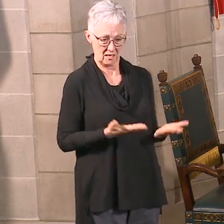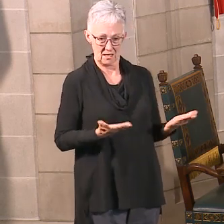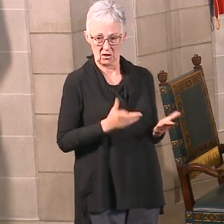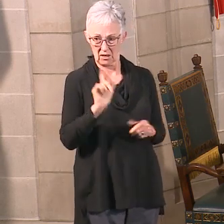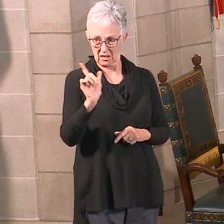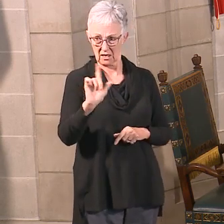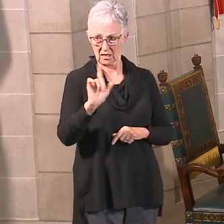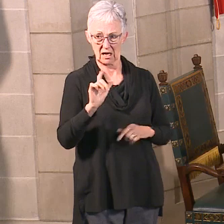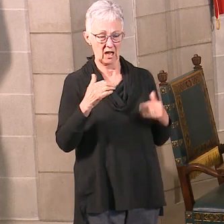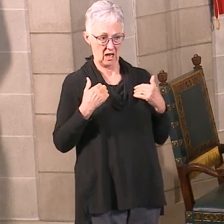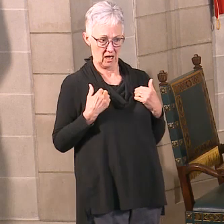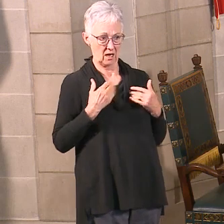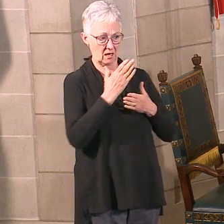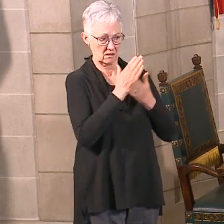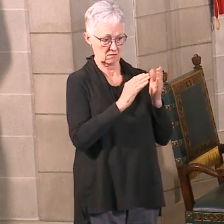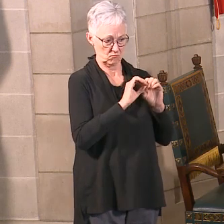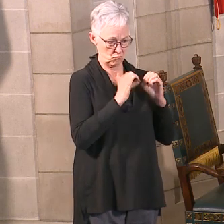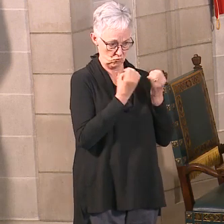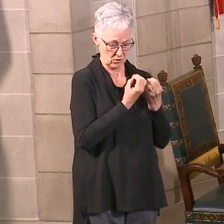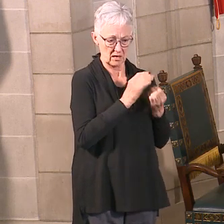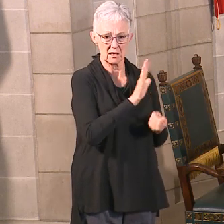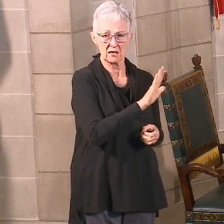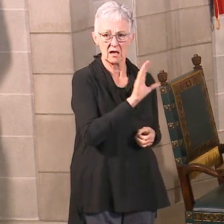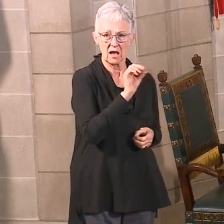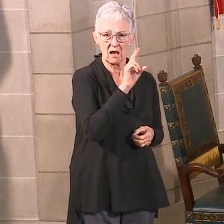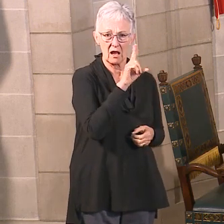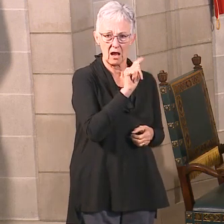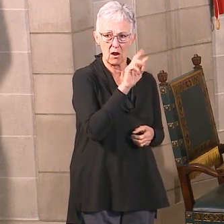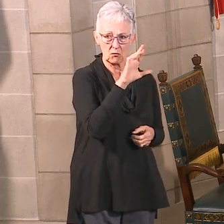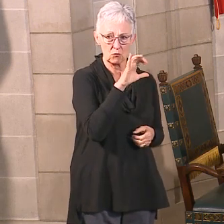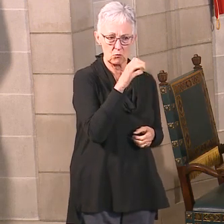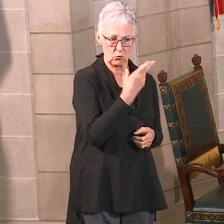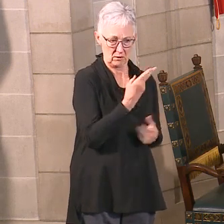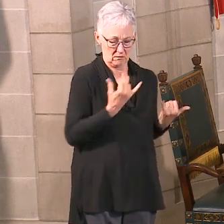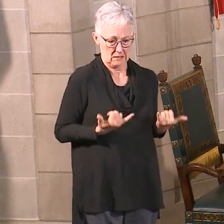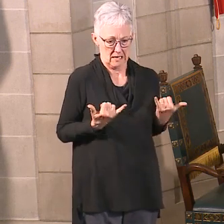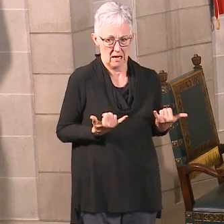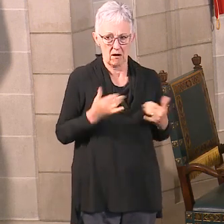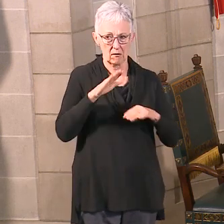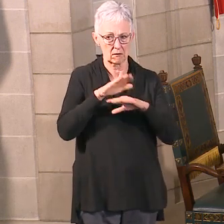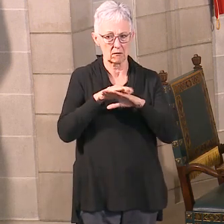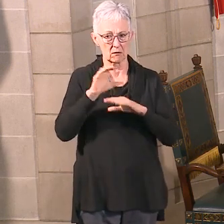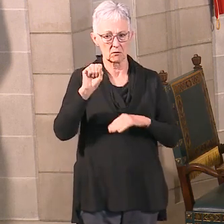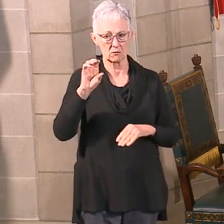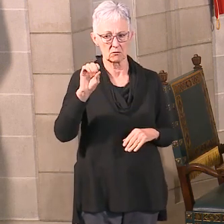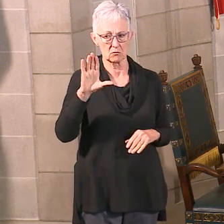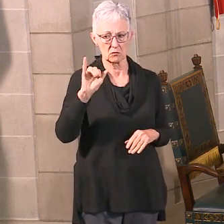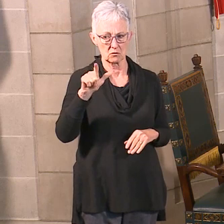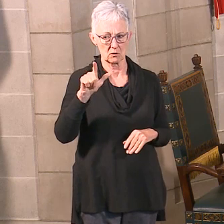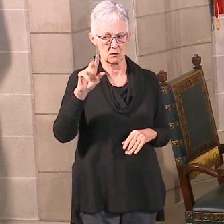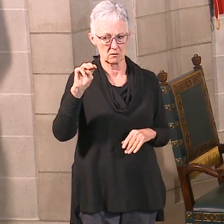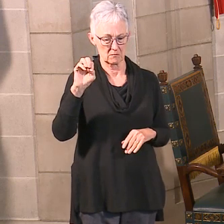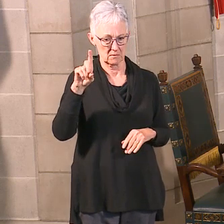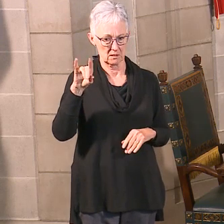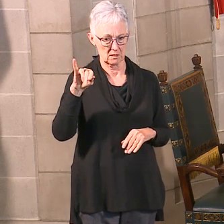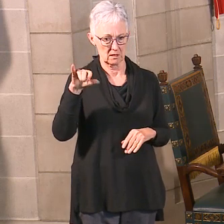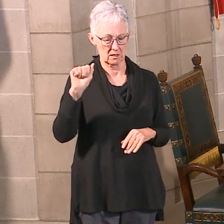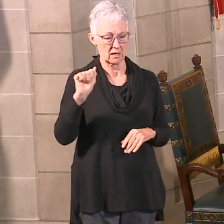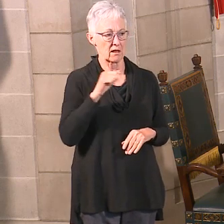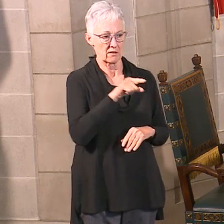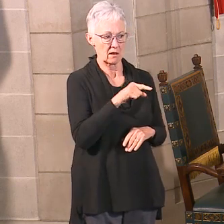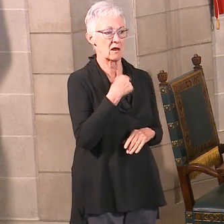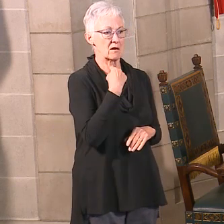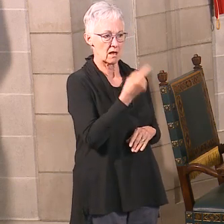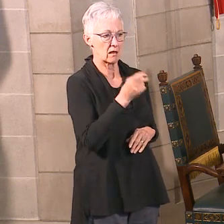organization. They've moved their outreach using social media, and they're directing people to four free support groups per